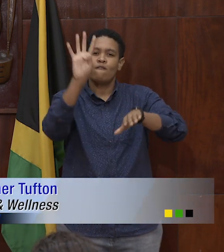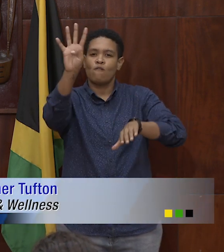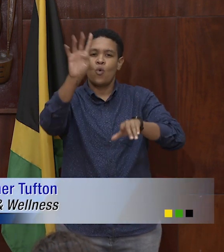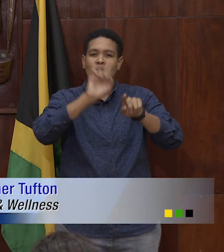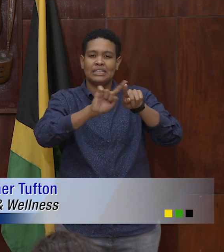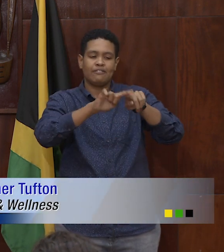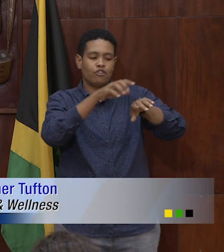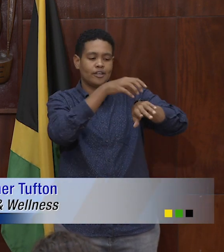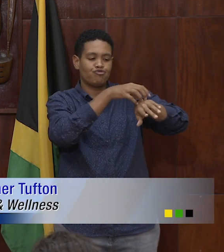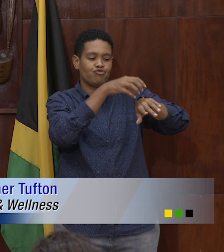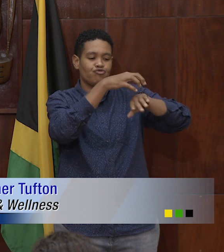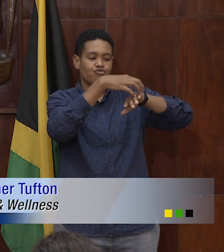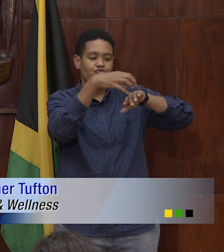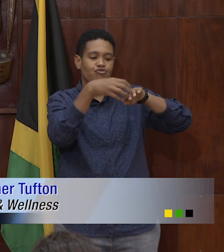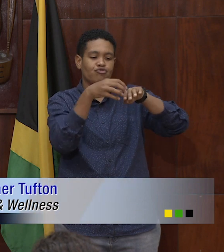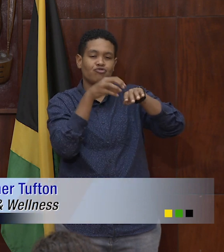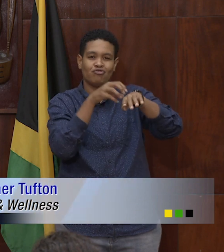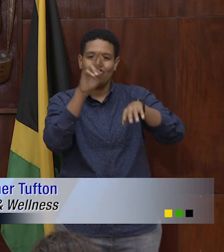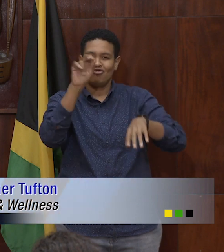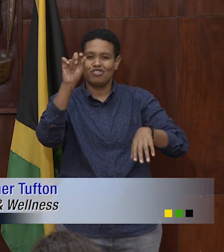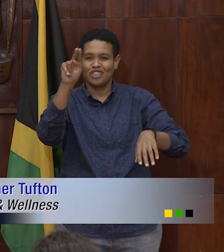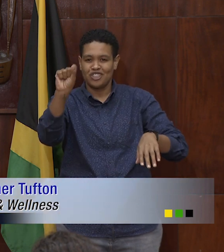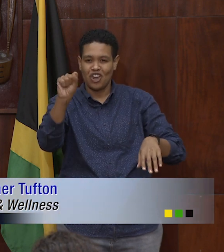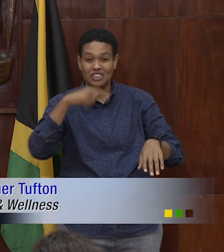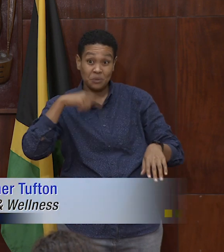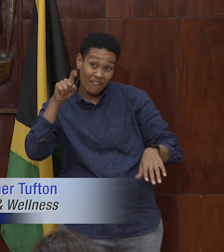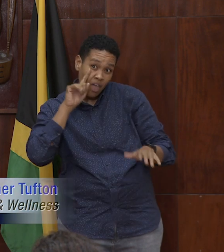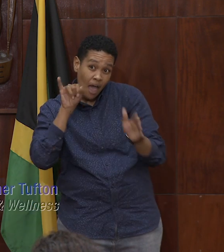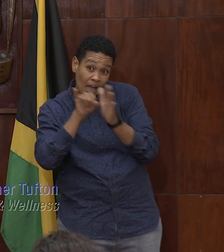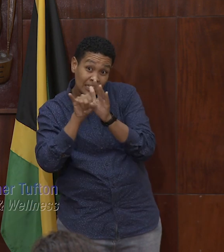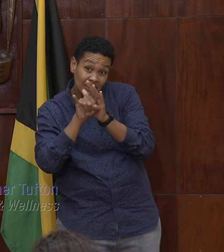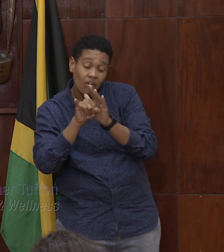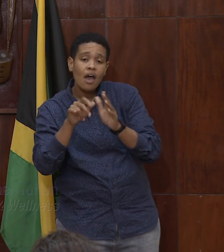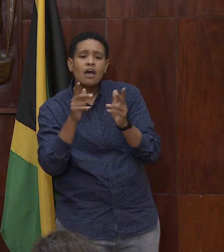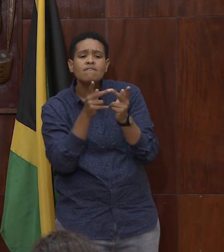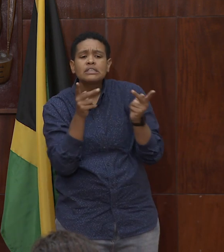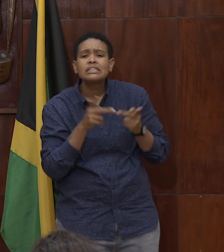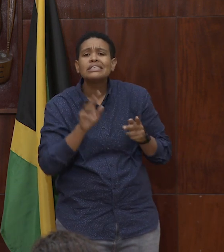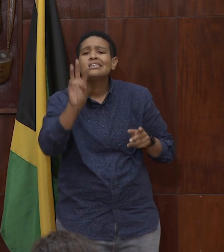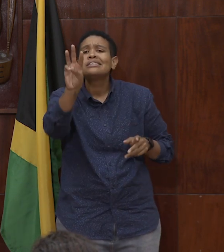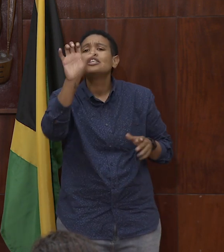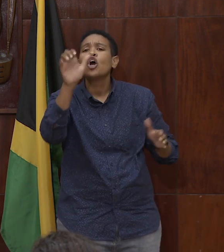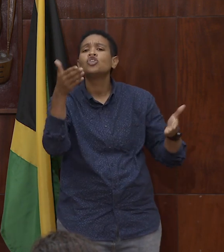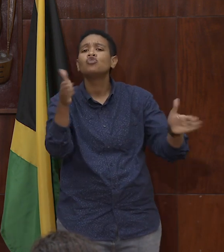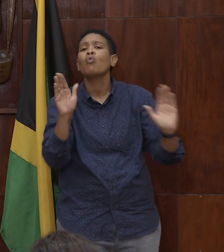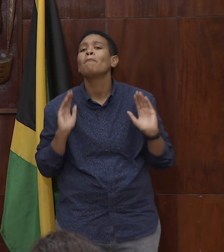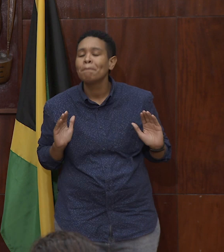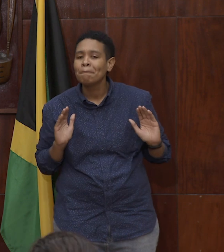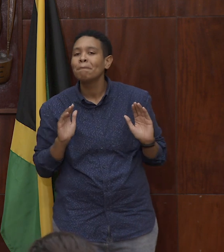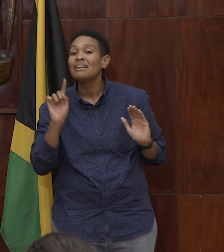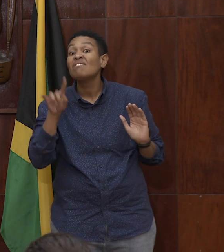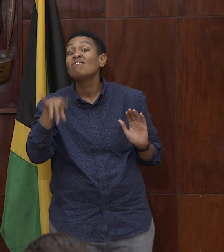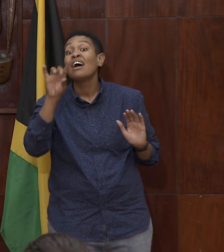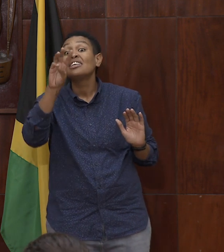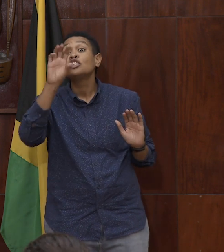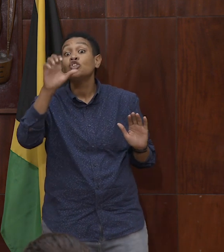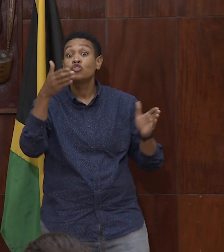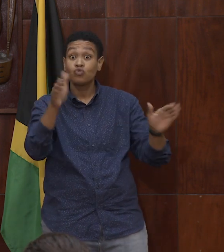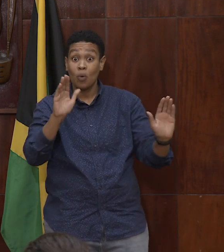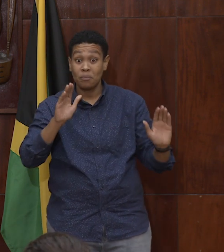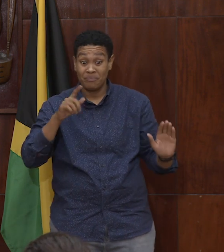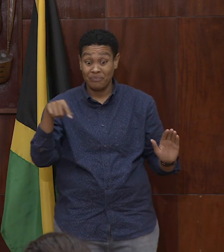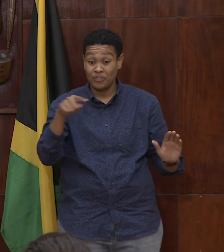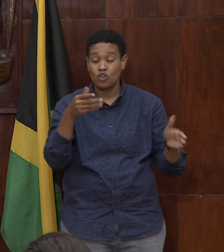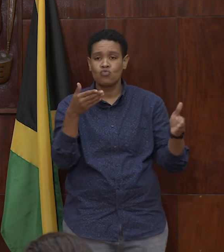we need to identify facilities, 600 rooms. And these rooms are